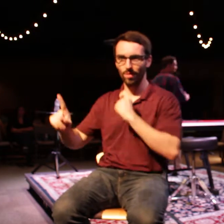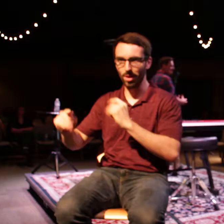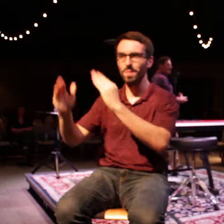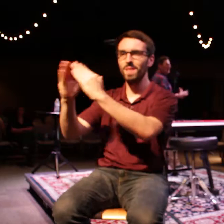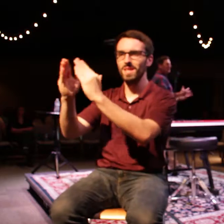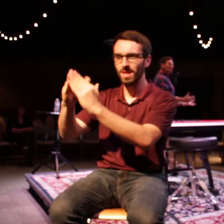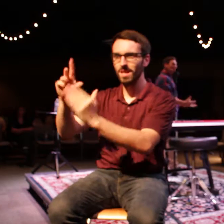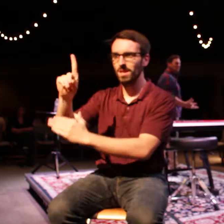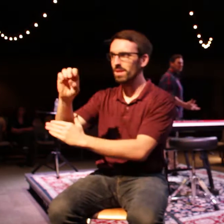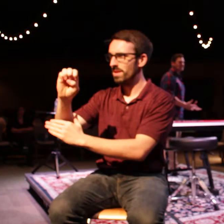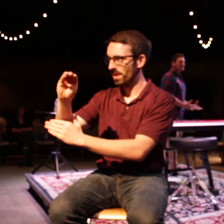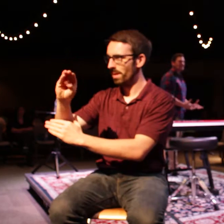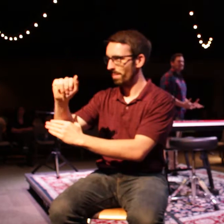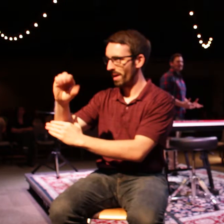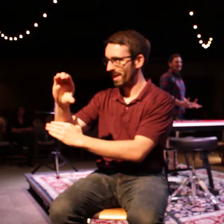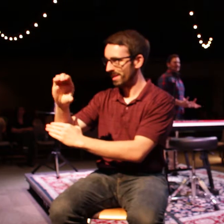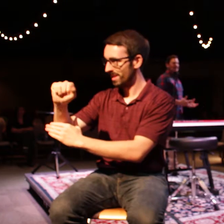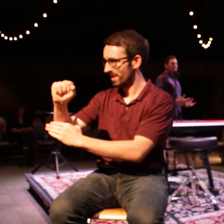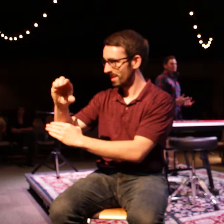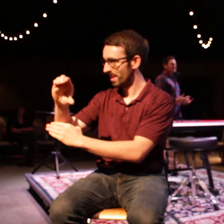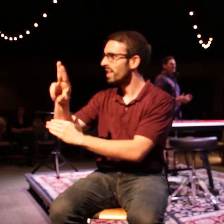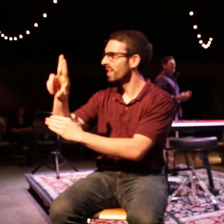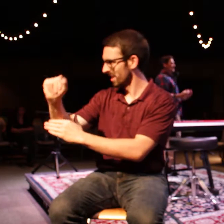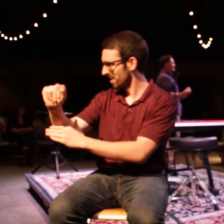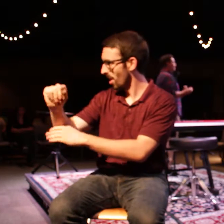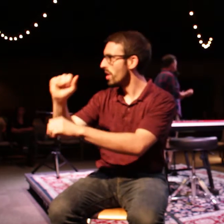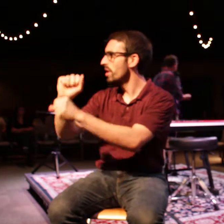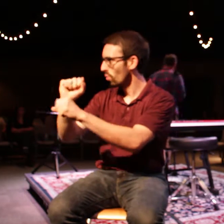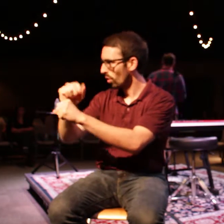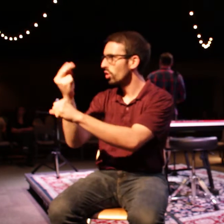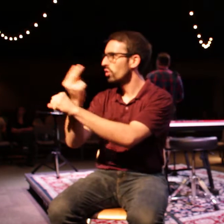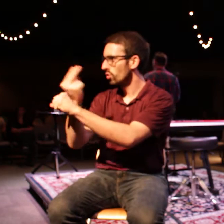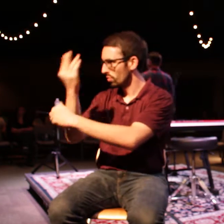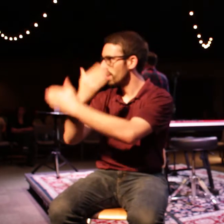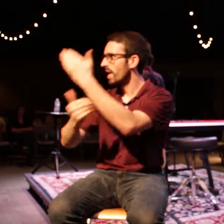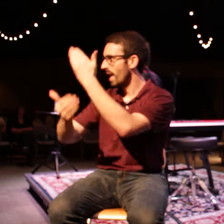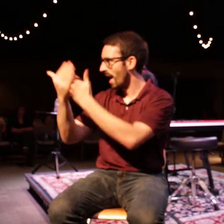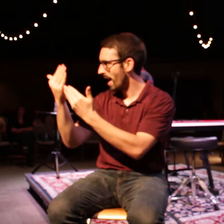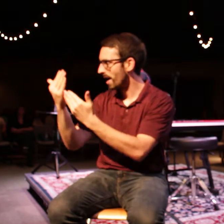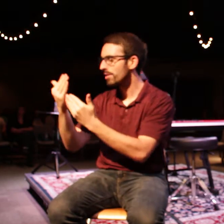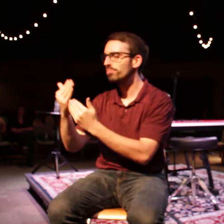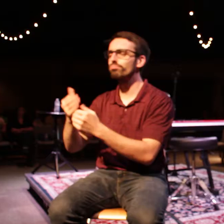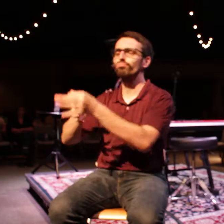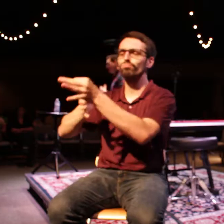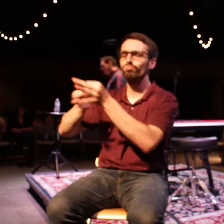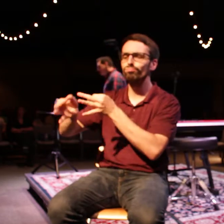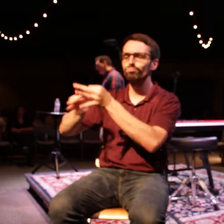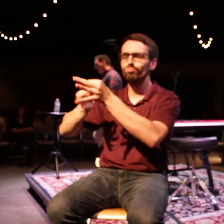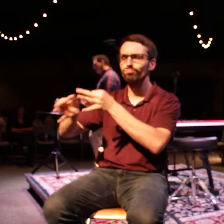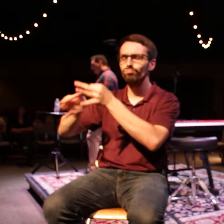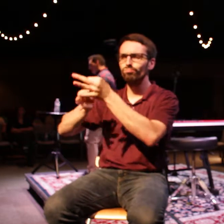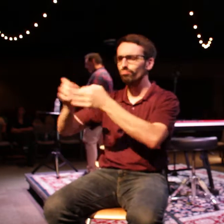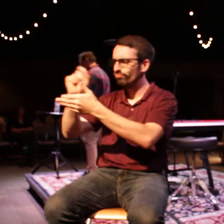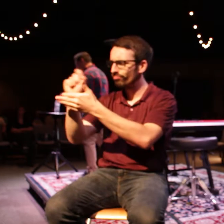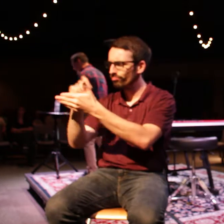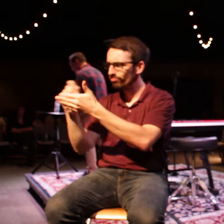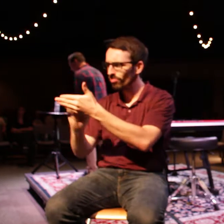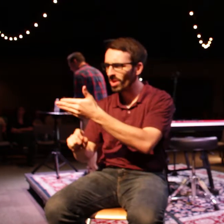a tent maker. He worked with his hands. And he was speaking to the idea that there is dignity to work. There is dignity to working with our hands and to making